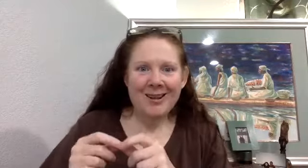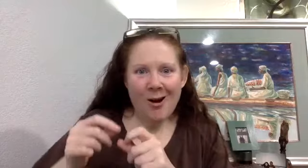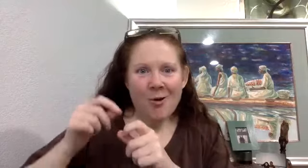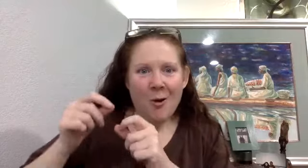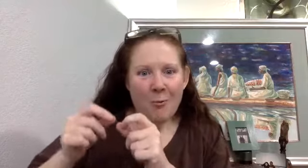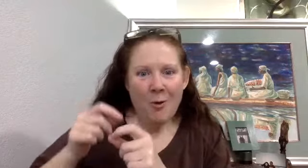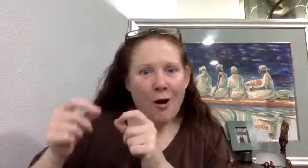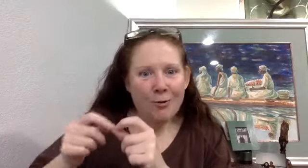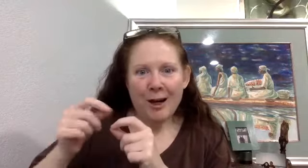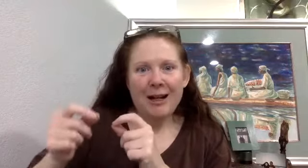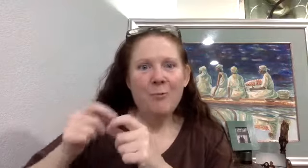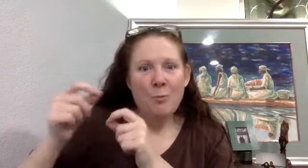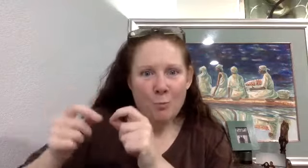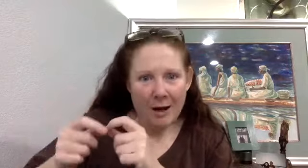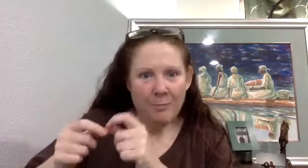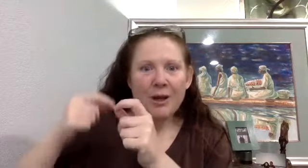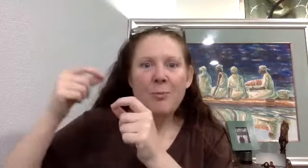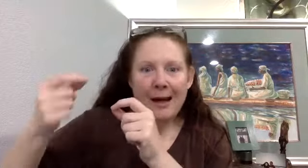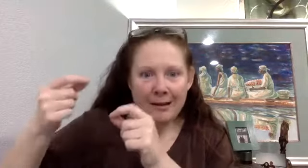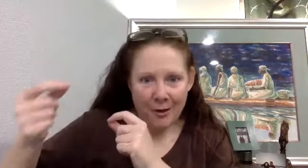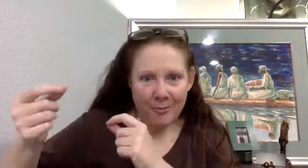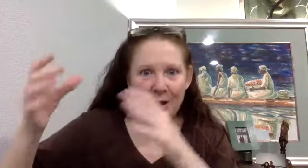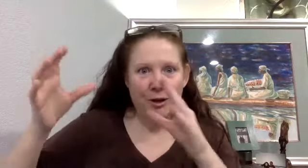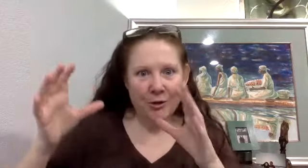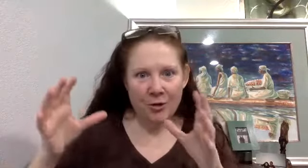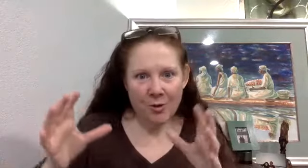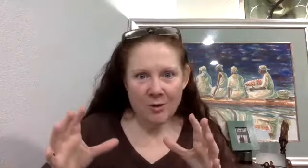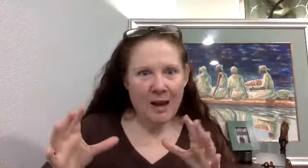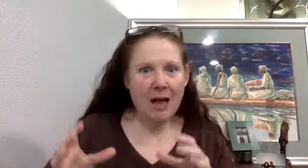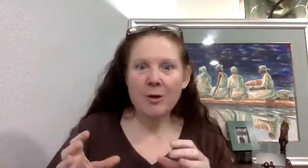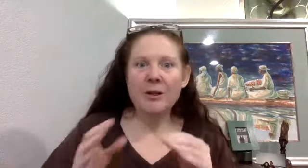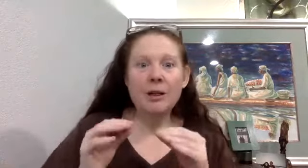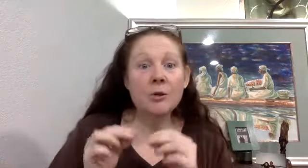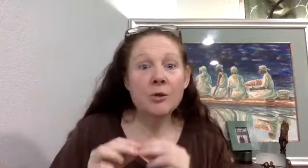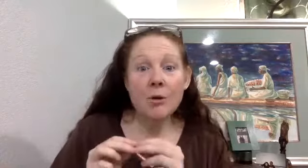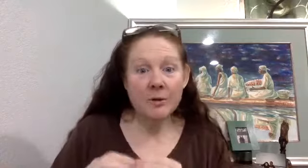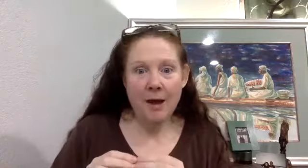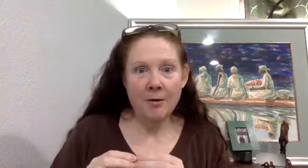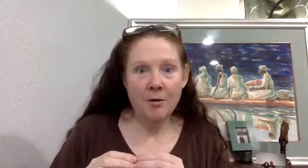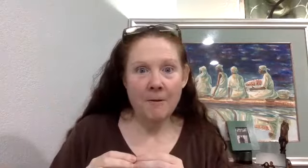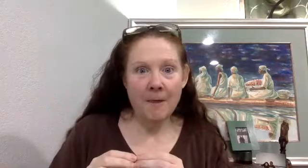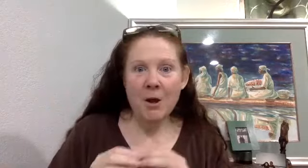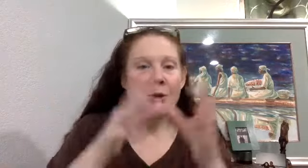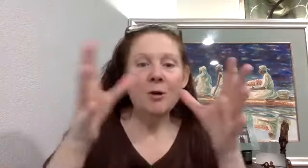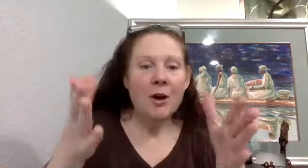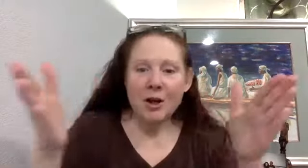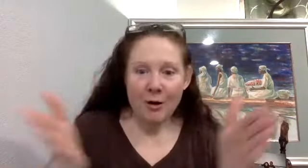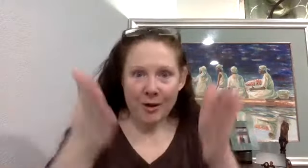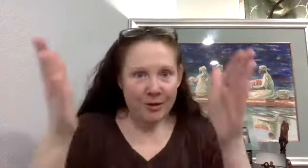you know, overeating one meal by another meal that you're storing those calories in. it is so subtle. So, you know, a thin